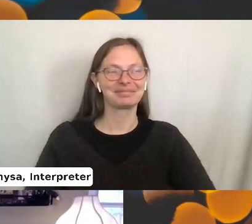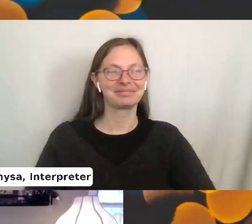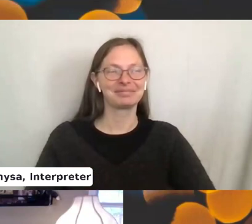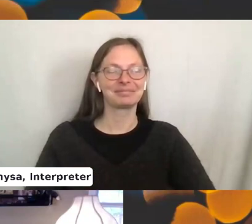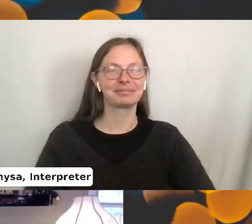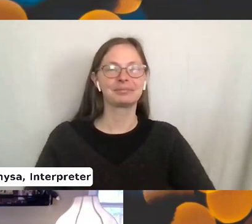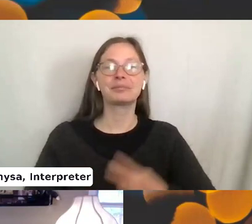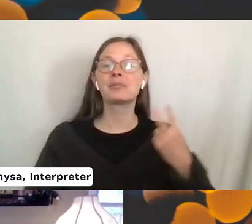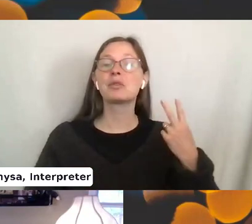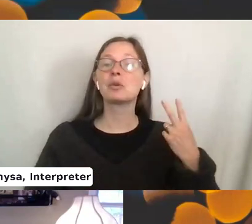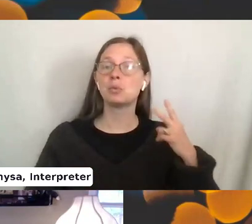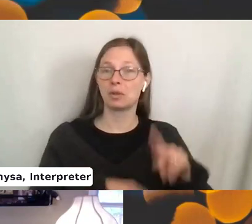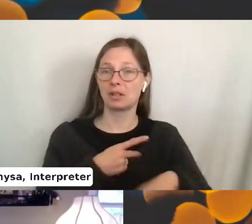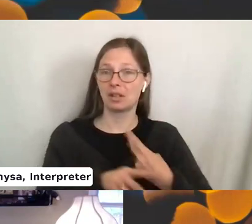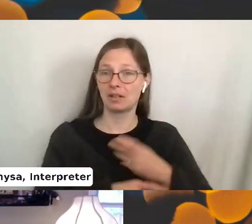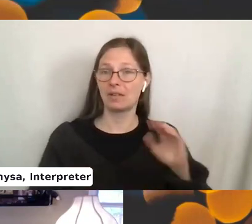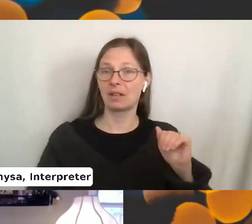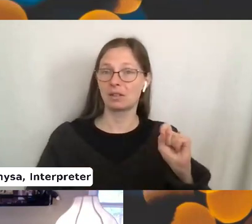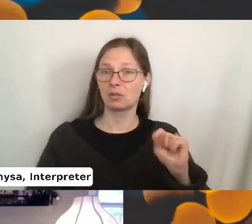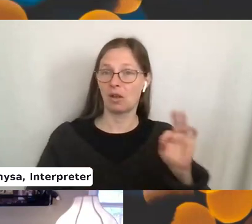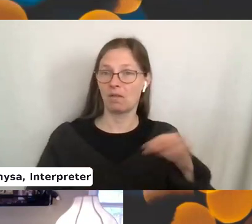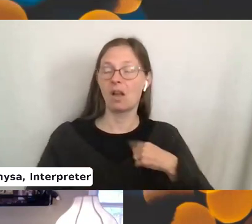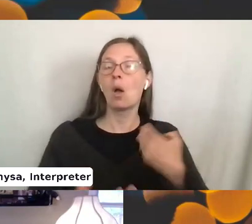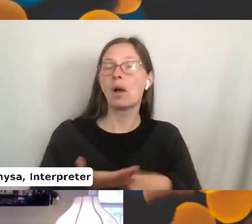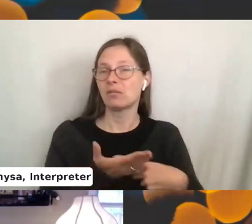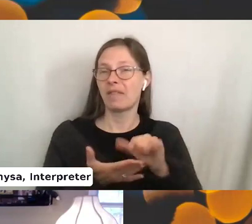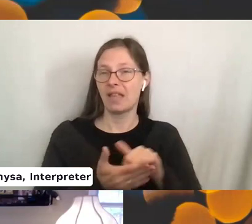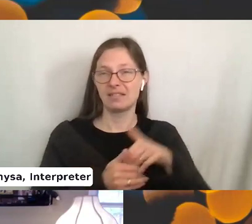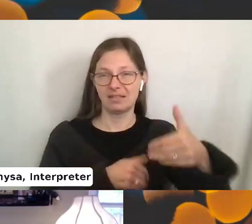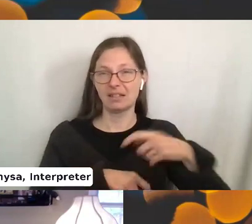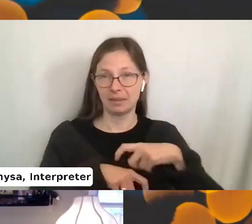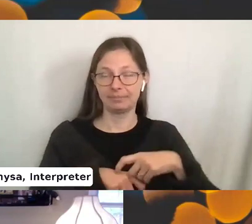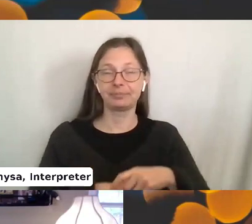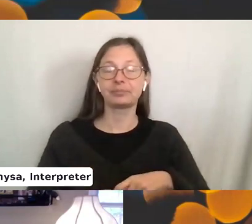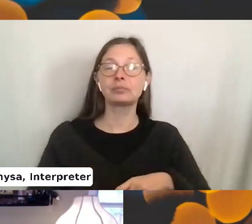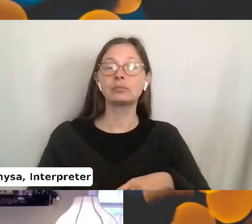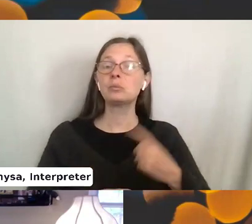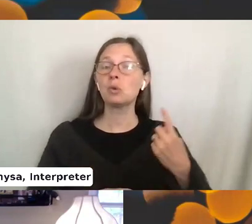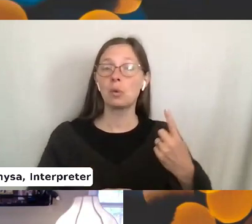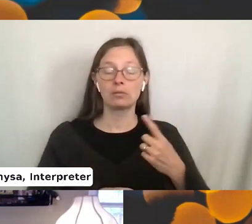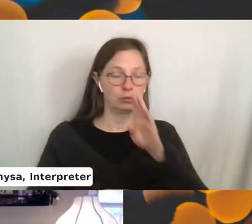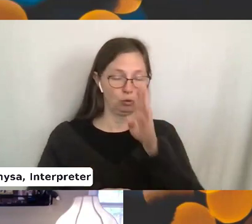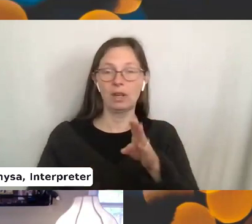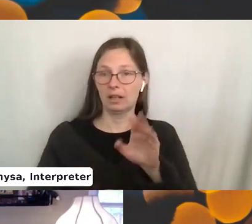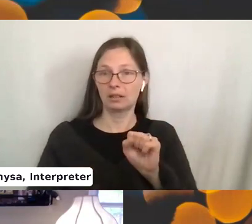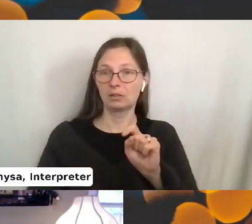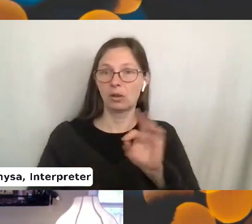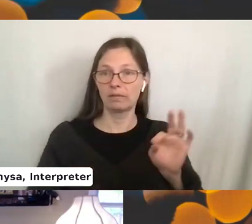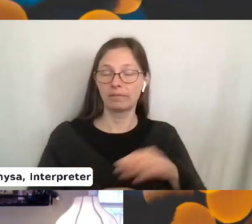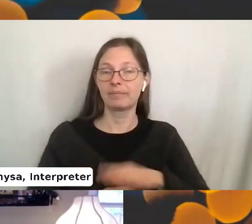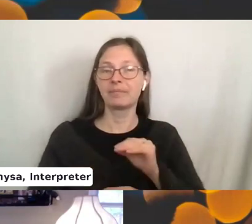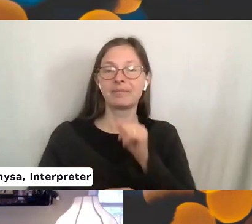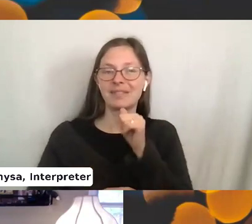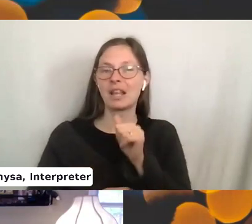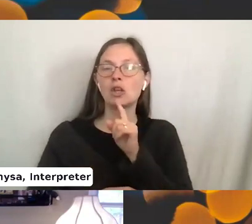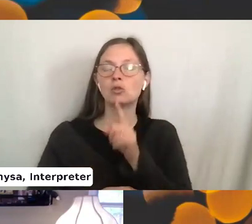there's two kinds of casting off. So I'd like to go over those next week or next time. There's one that's just a straight cast off and it's, and it doesn't really